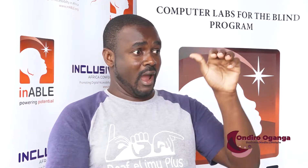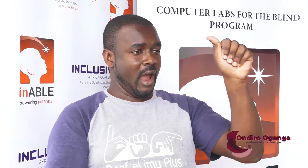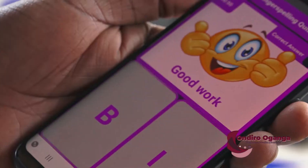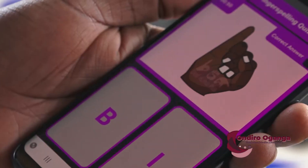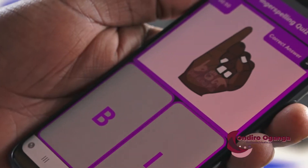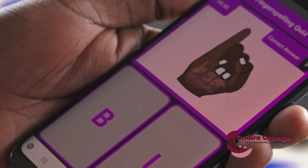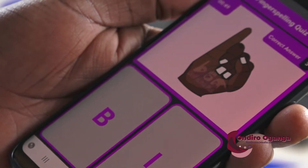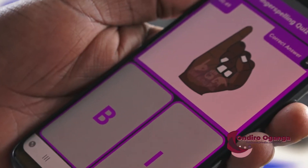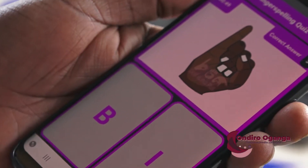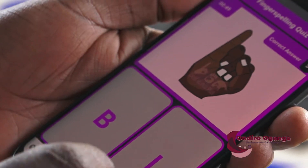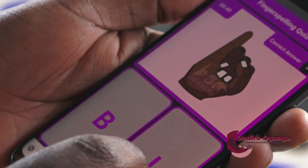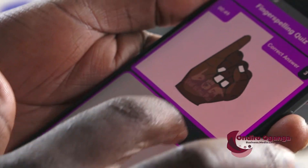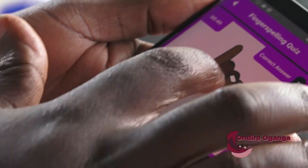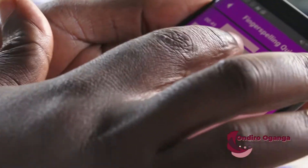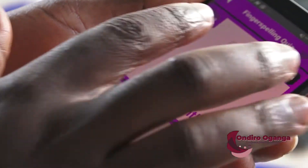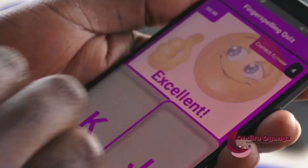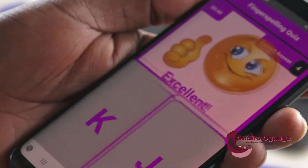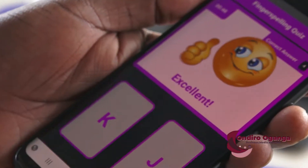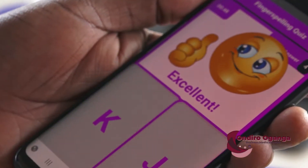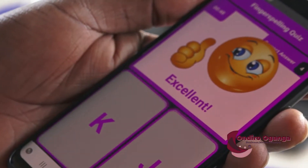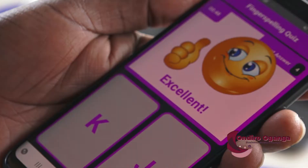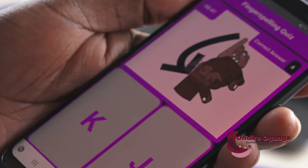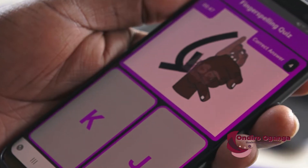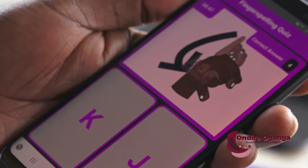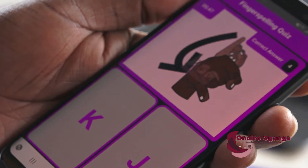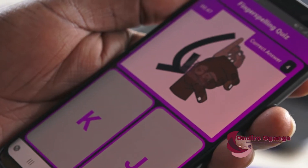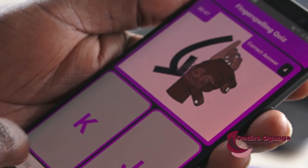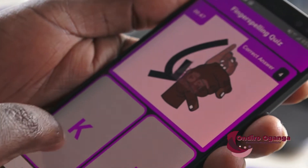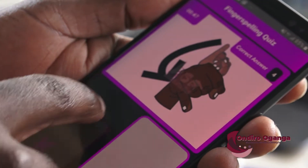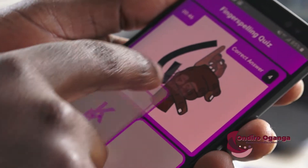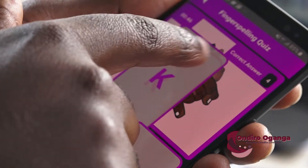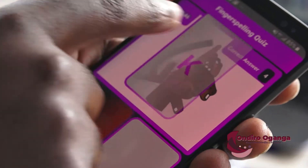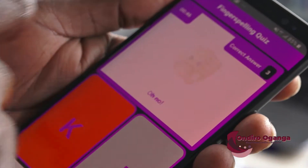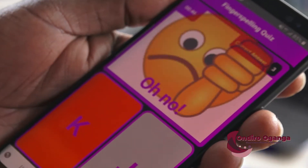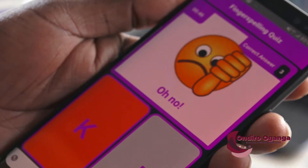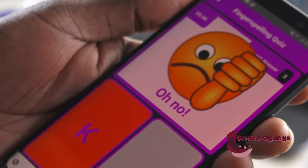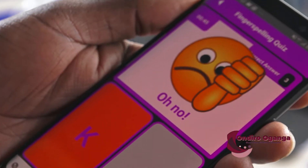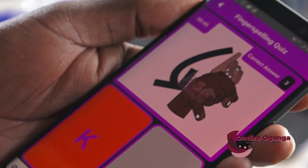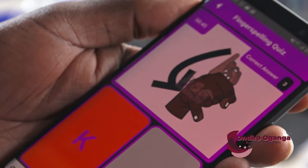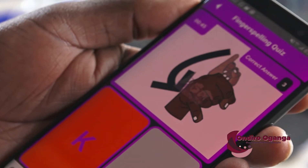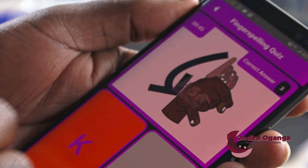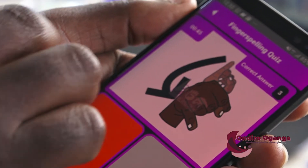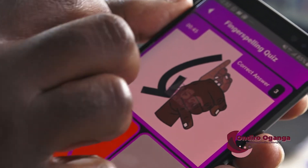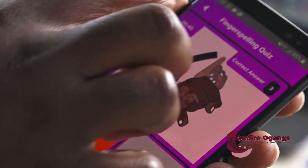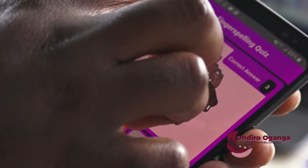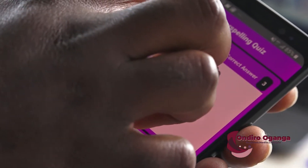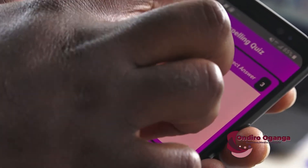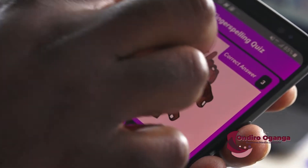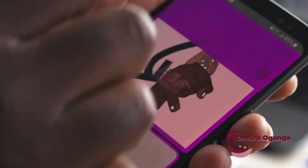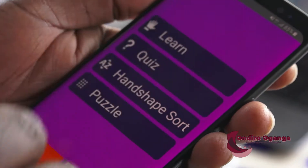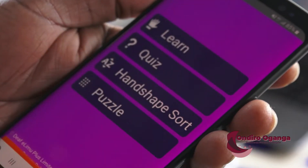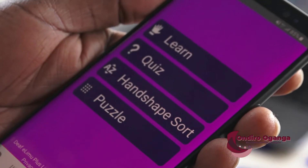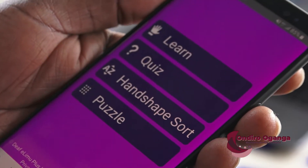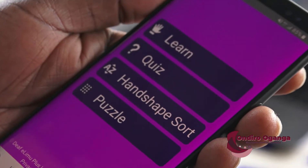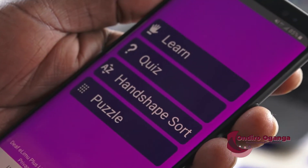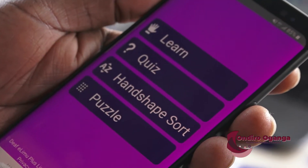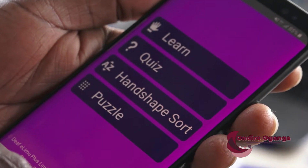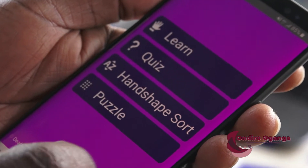For instance, if you have an A, B, C, D, then for the quiz section, it'll be asking you, you have the picture of A, then